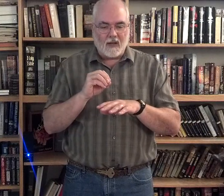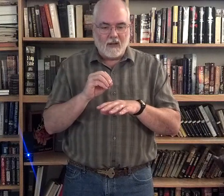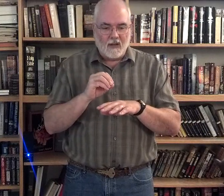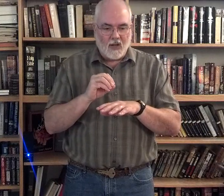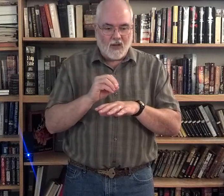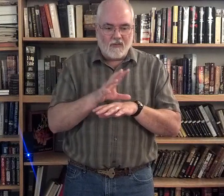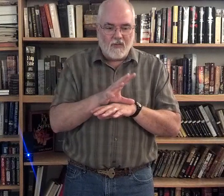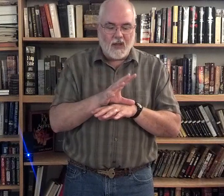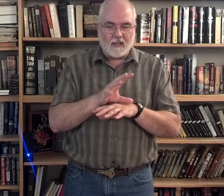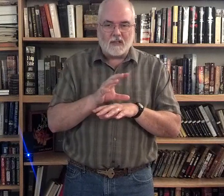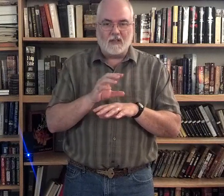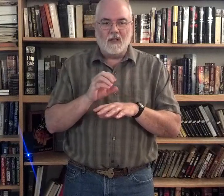convinced.